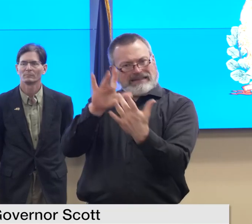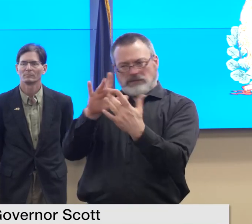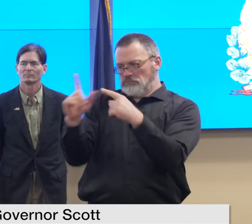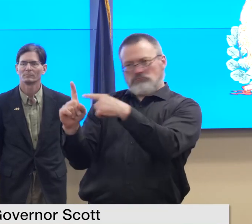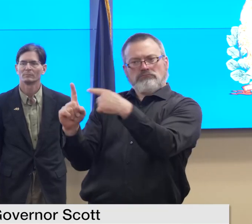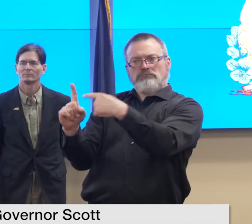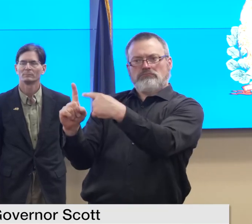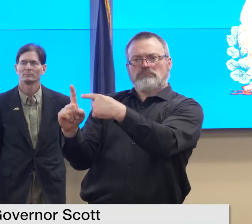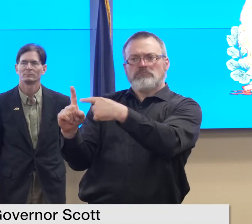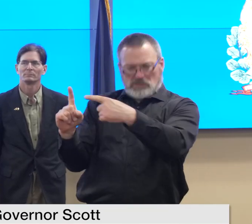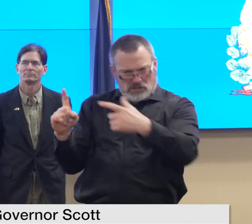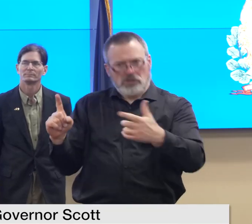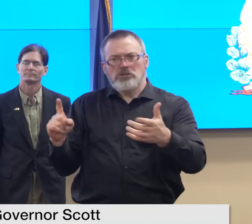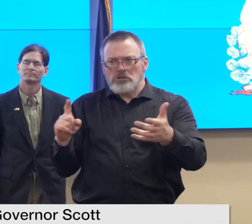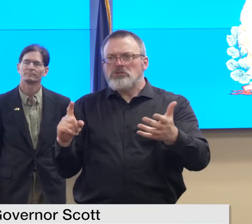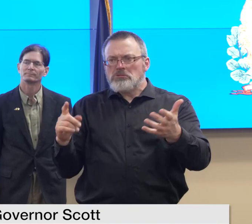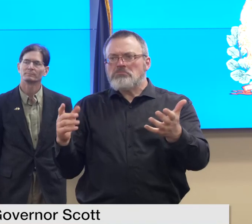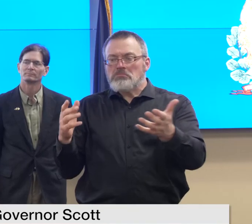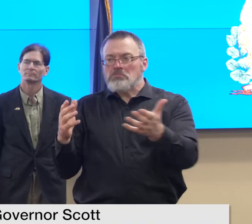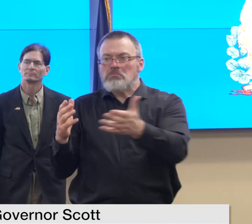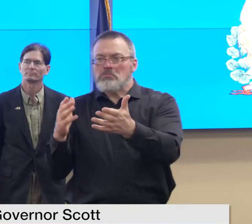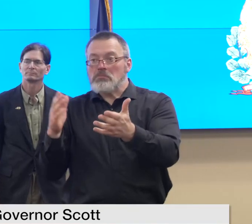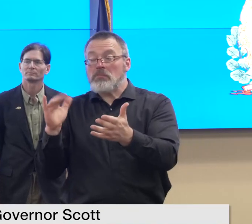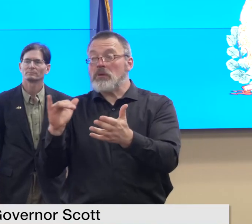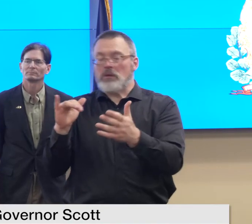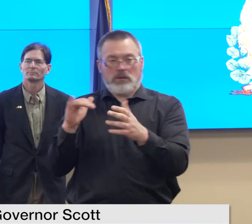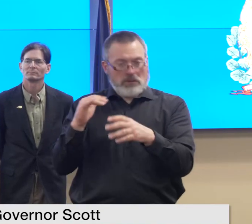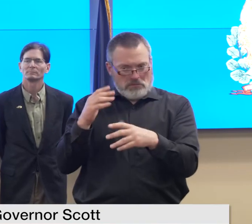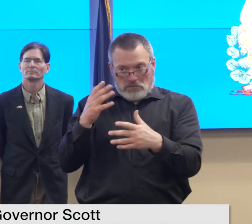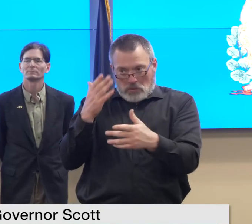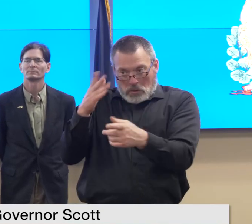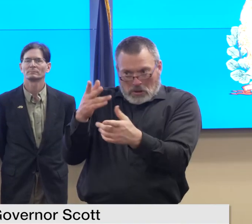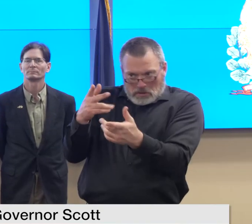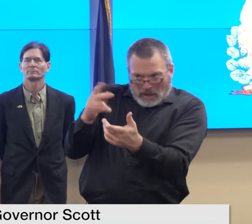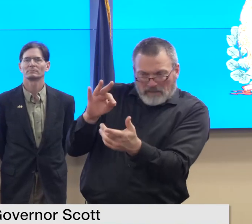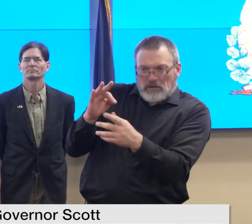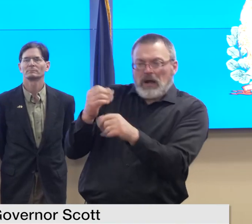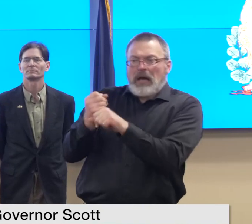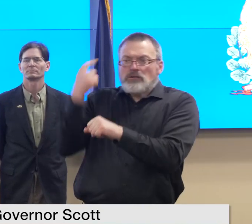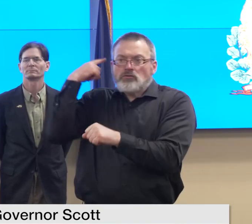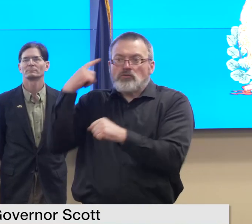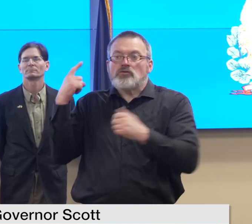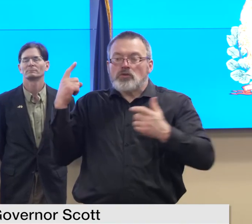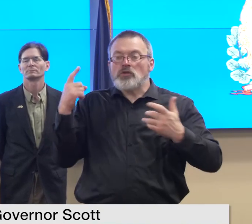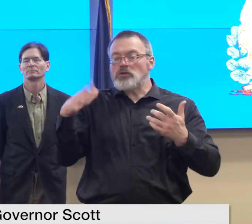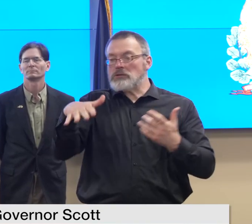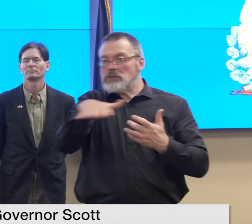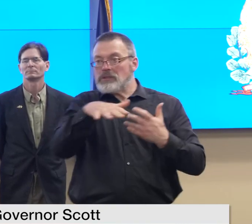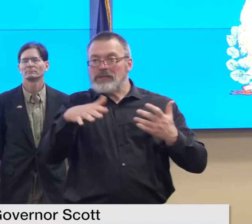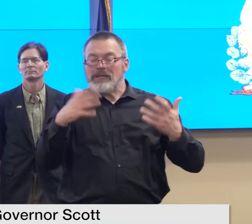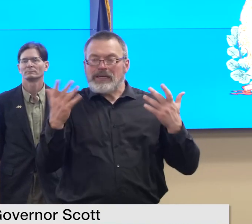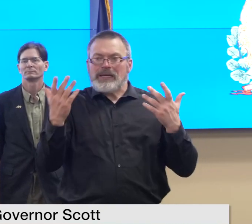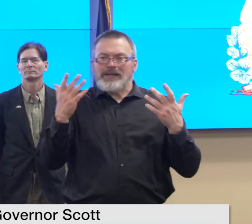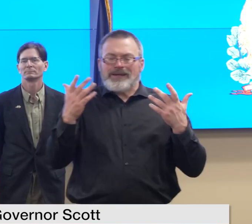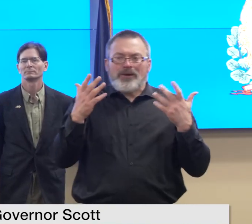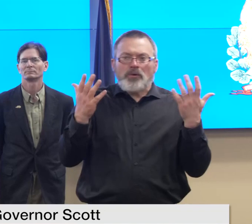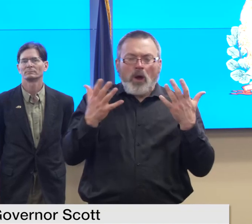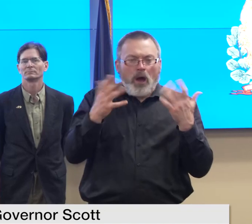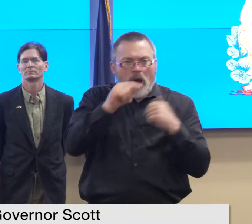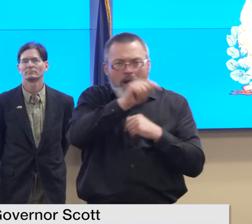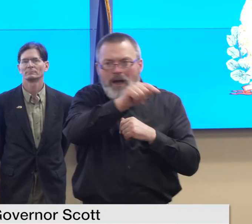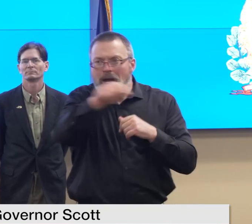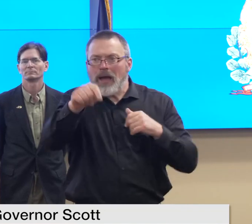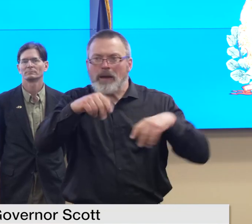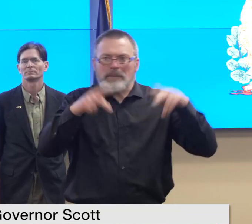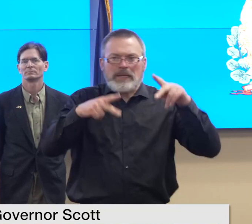what we experienced last year is that sometimes there was not agreement inside the town about what the most urgent needs are